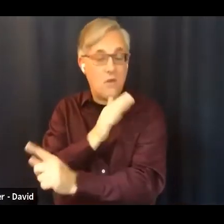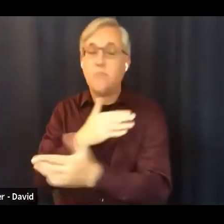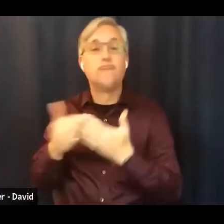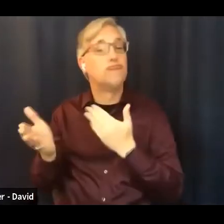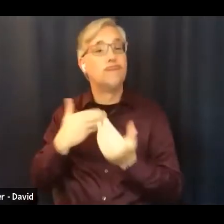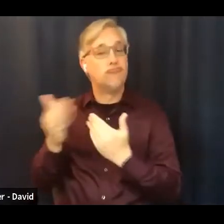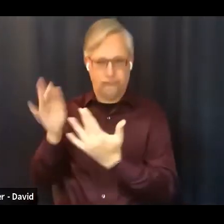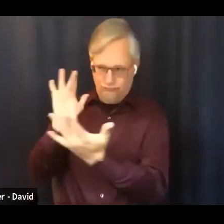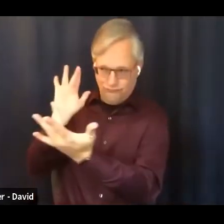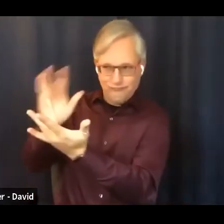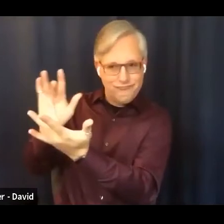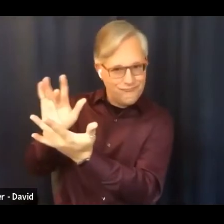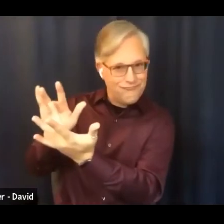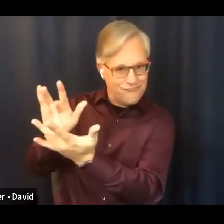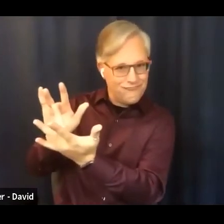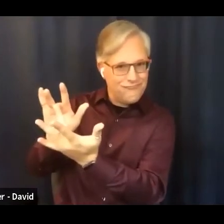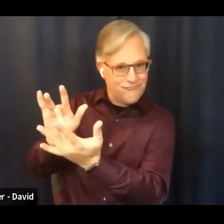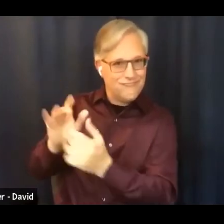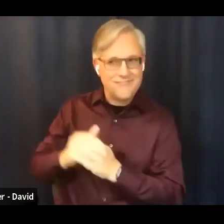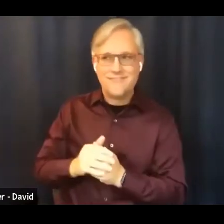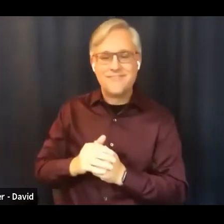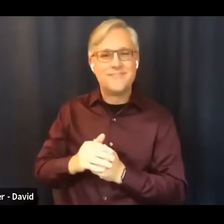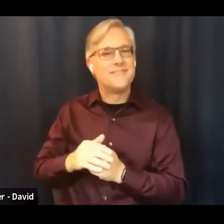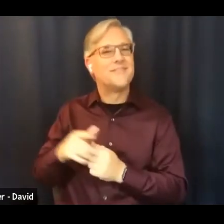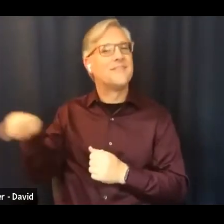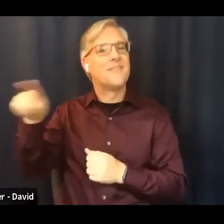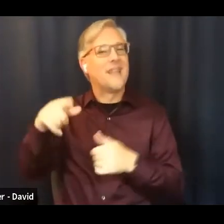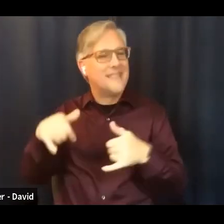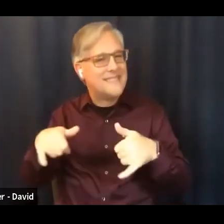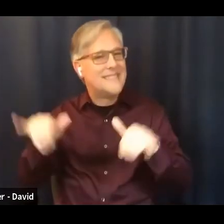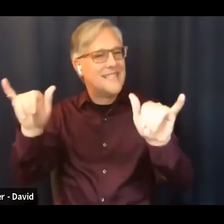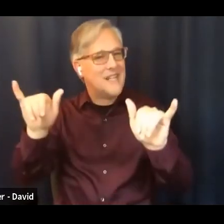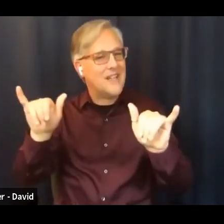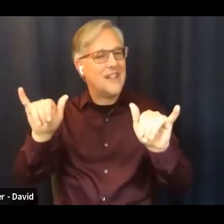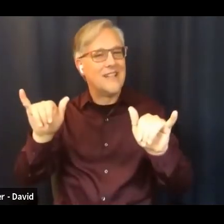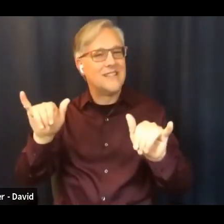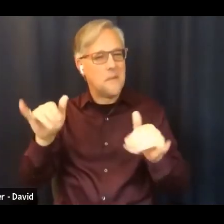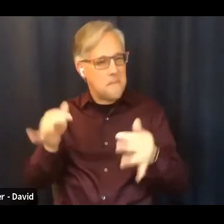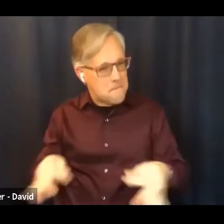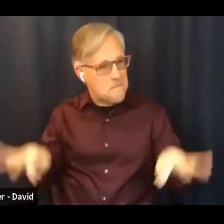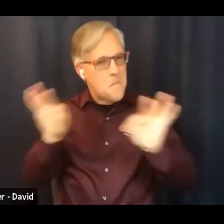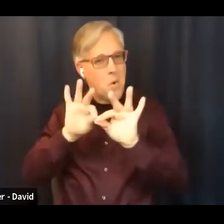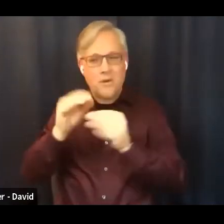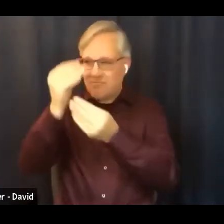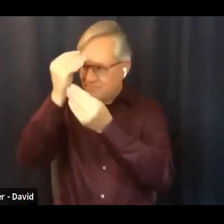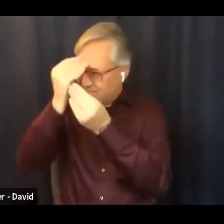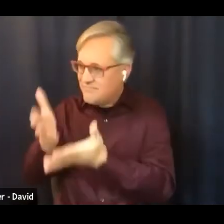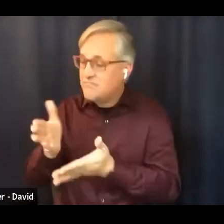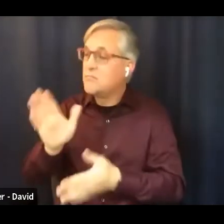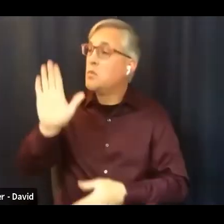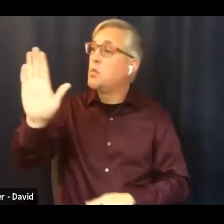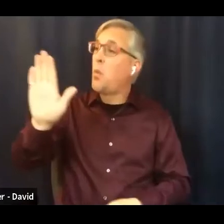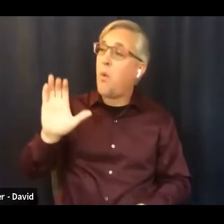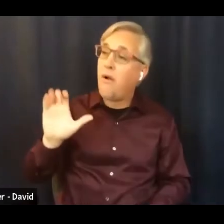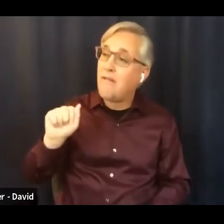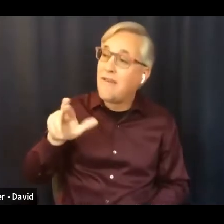but they still need to know that their care and their love matters that their